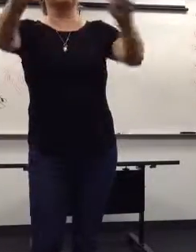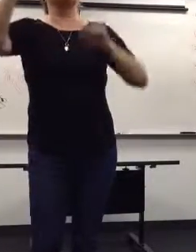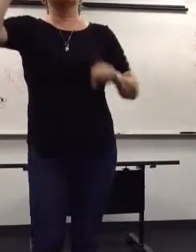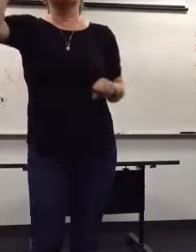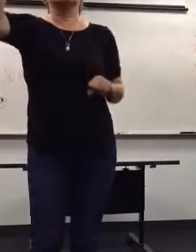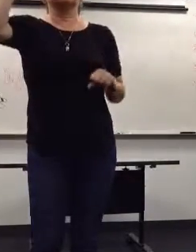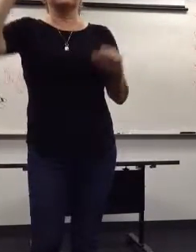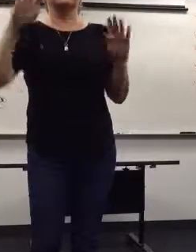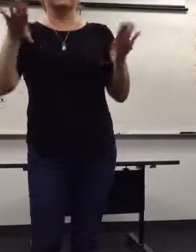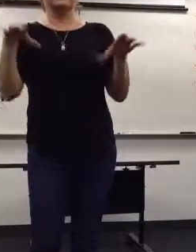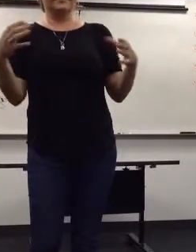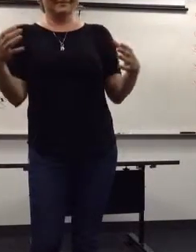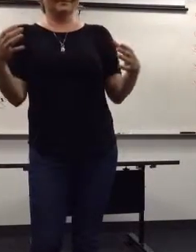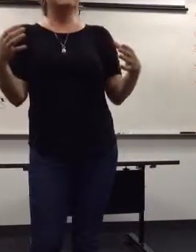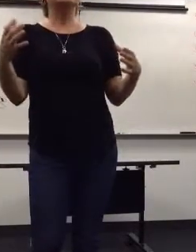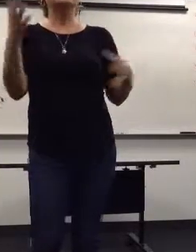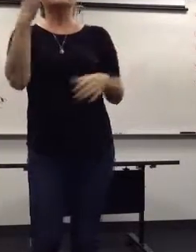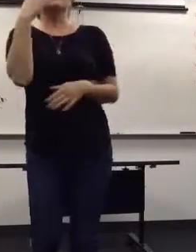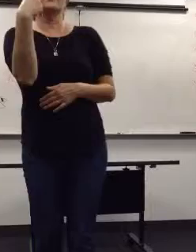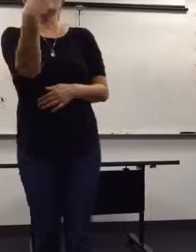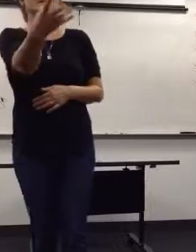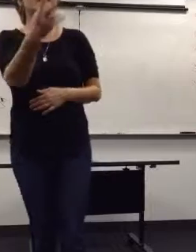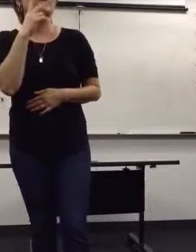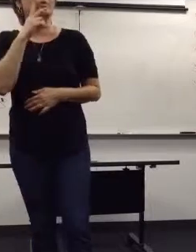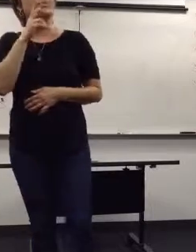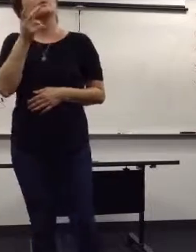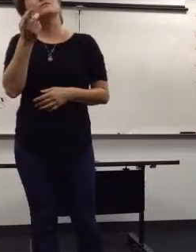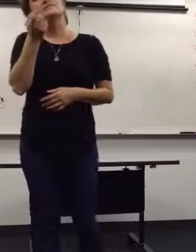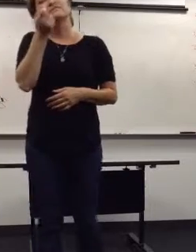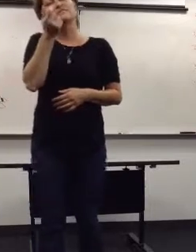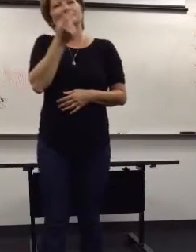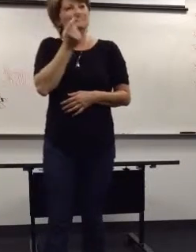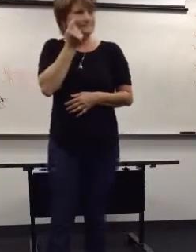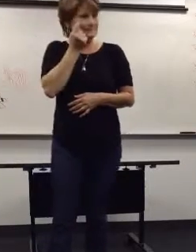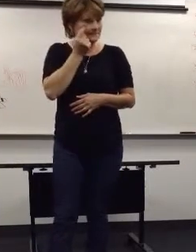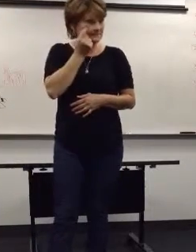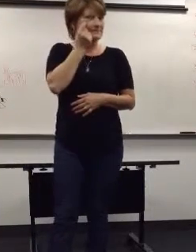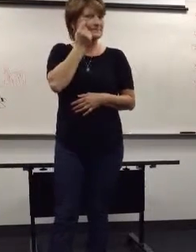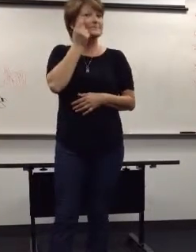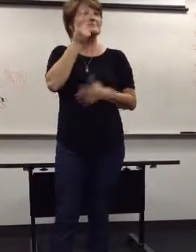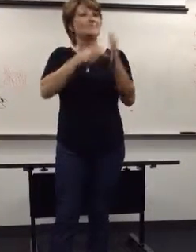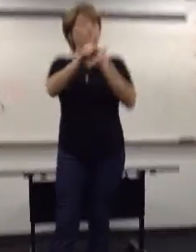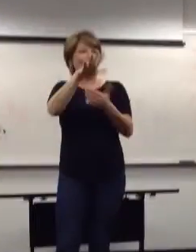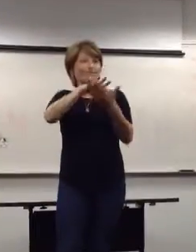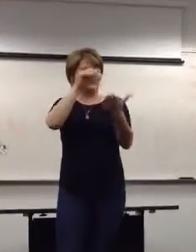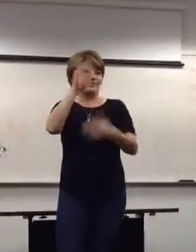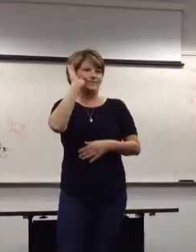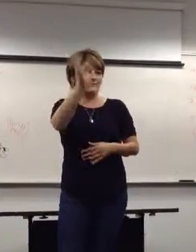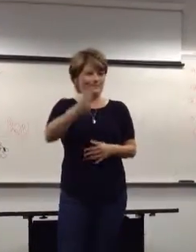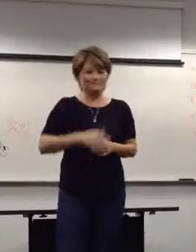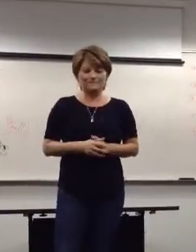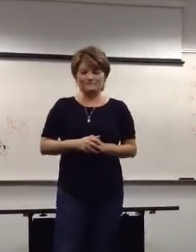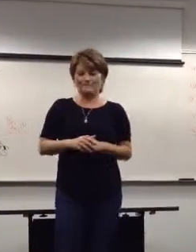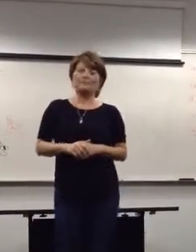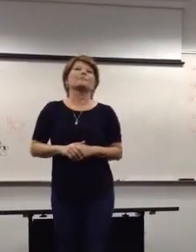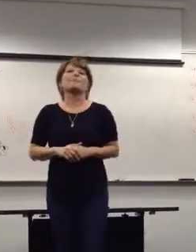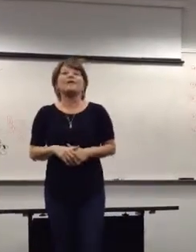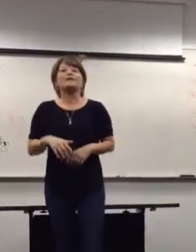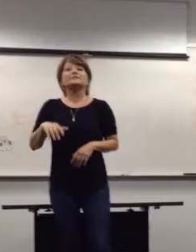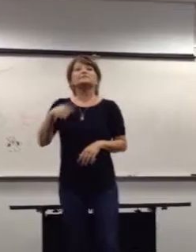So, if you guys haven't taken theory class yet, I want to tell you a few things that you're probably going